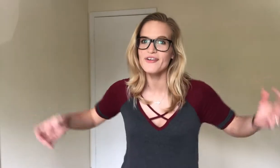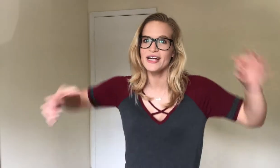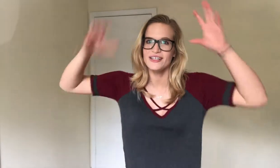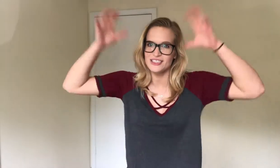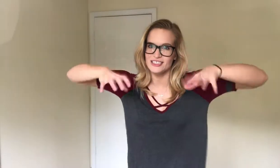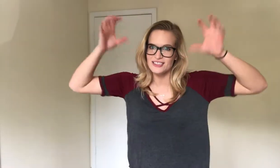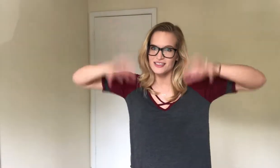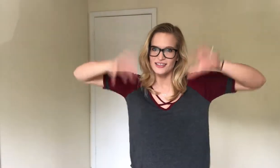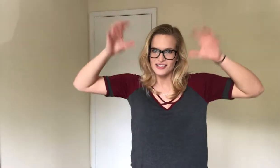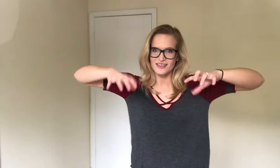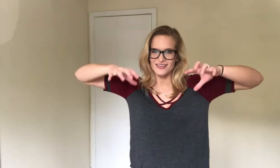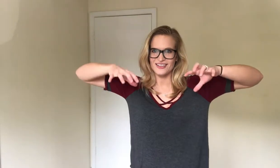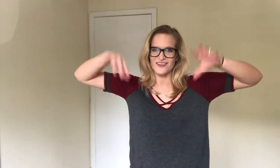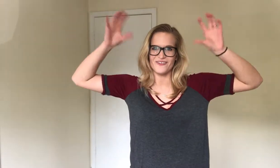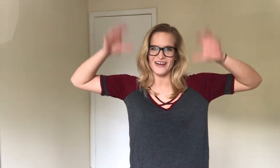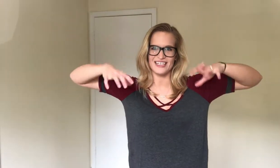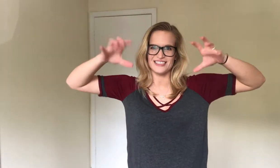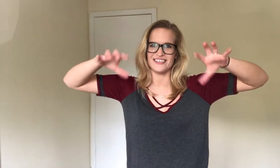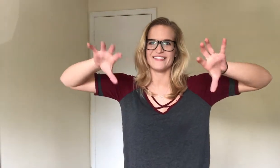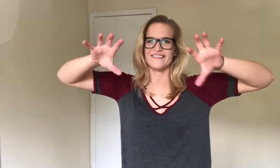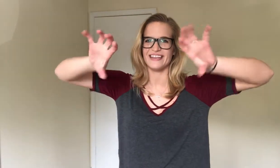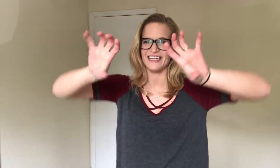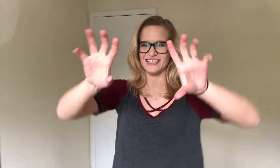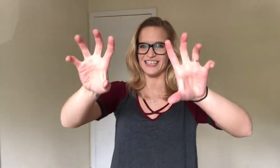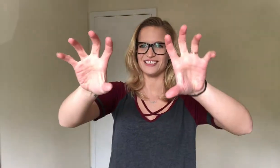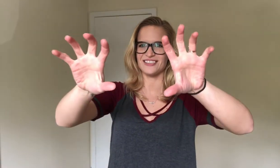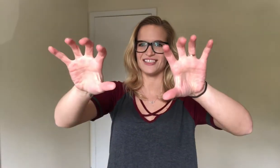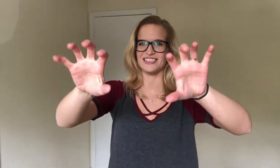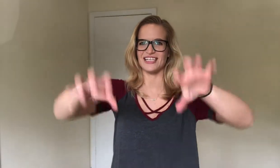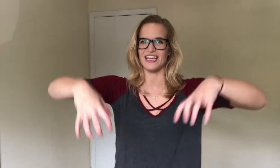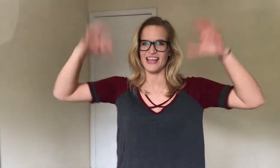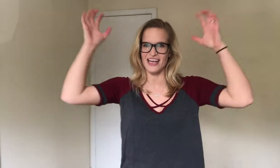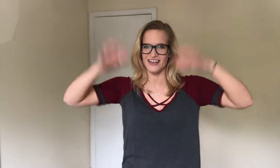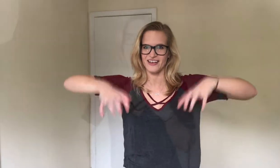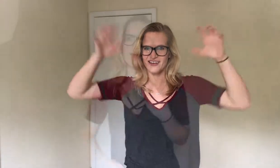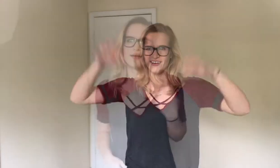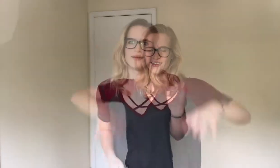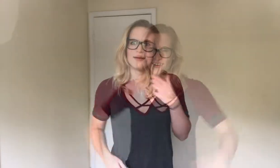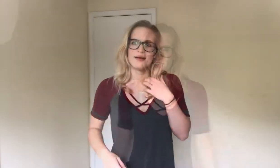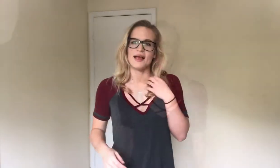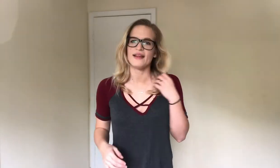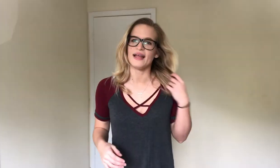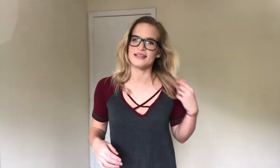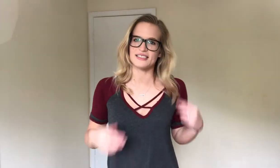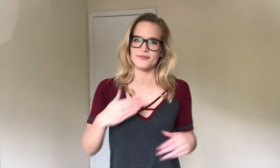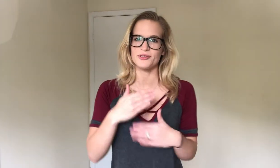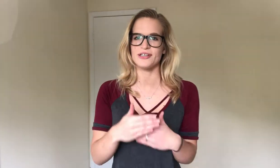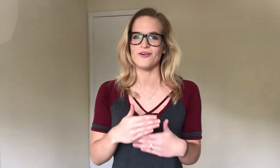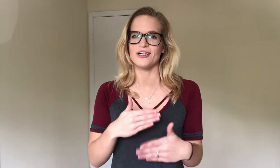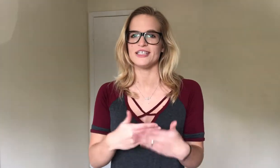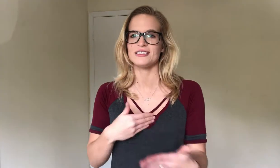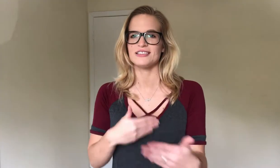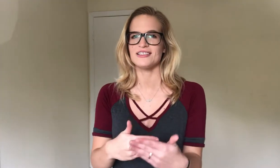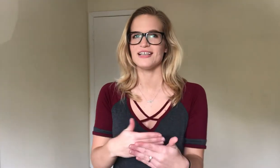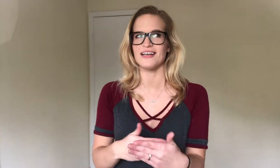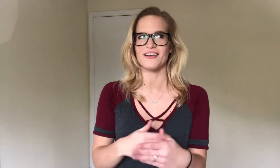rain, you just go faster with like your hands scrunched like that. And then it's the pre-chorus and